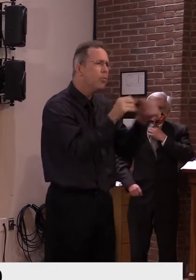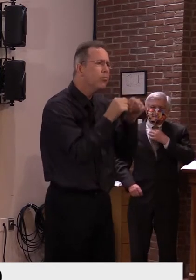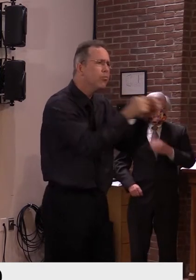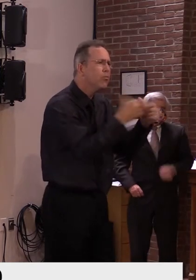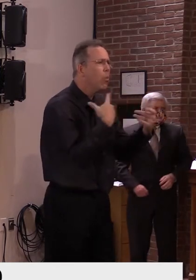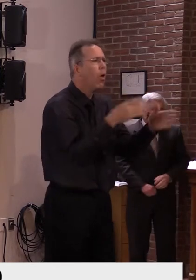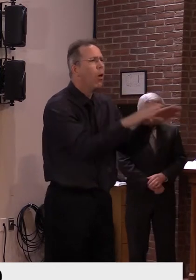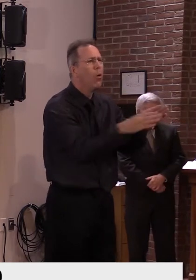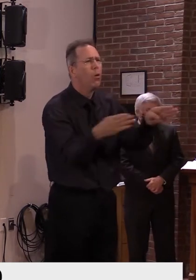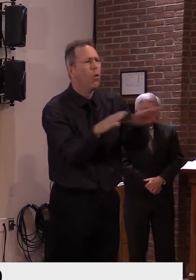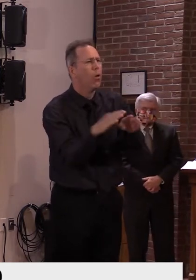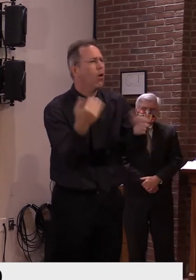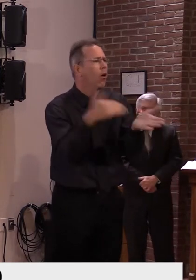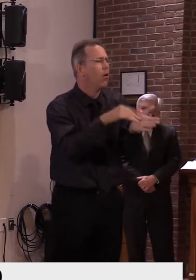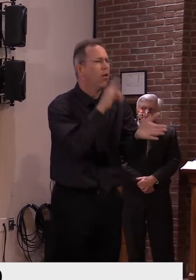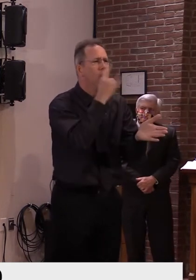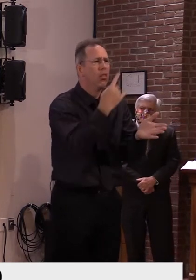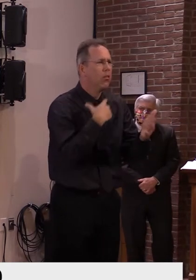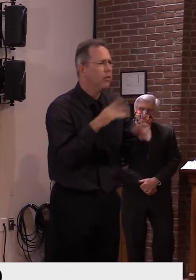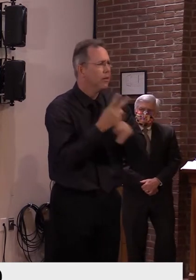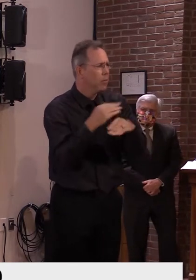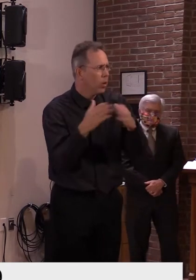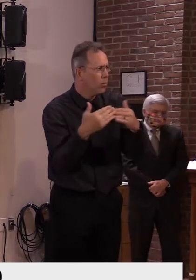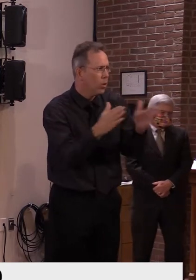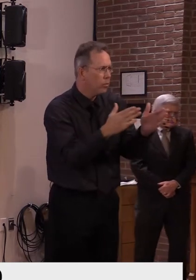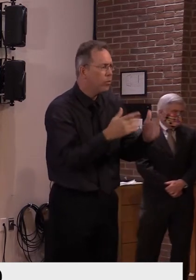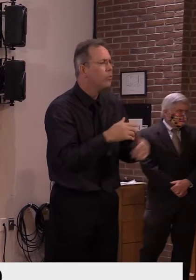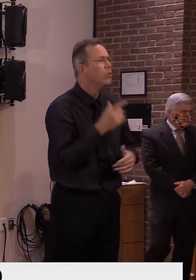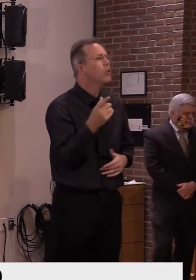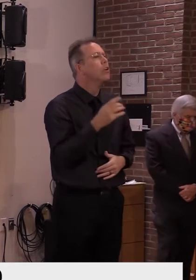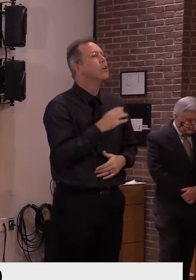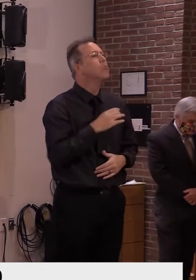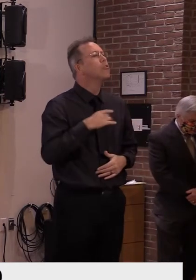modeling will show why it's so important to stay vigilant.